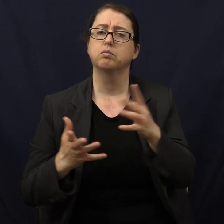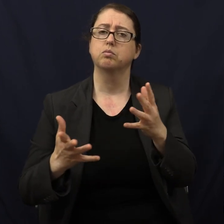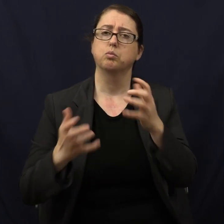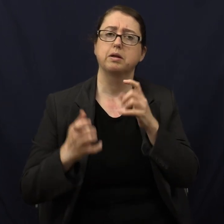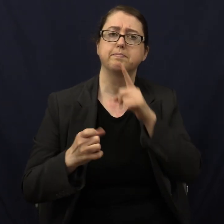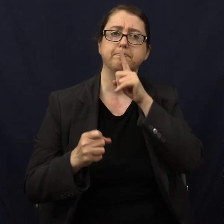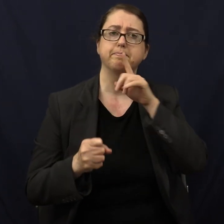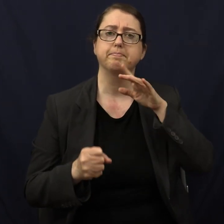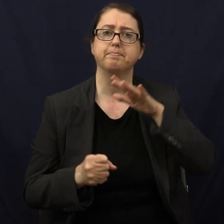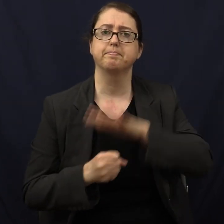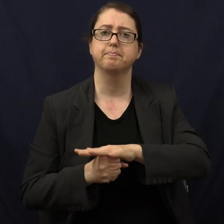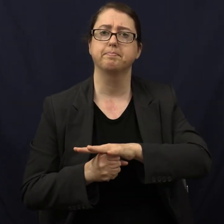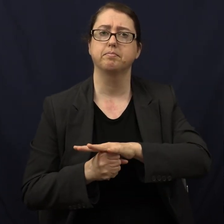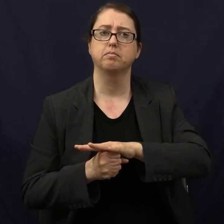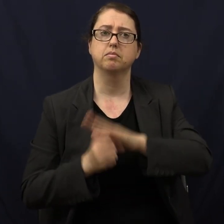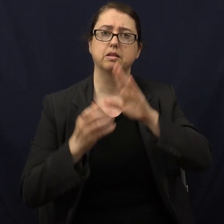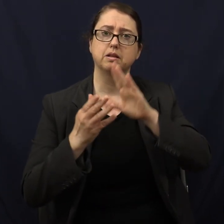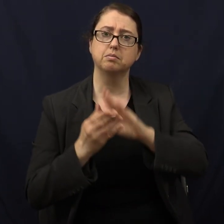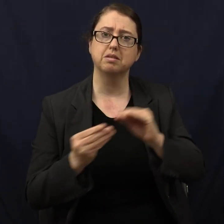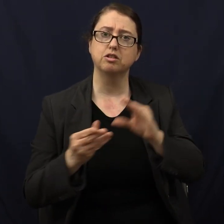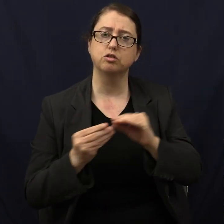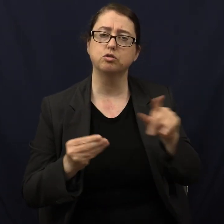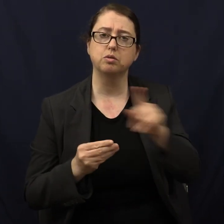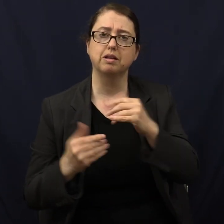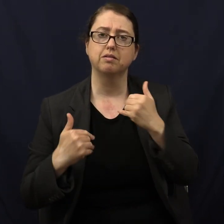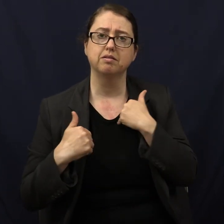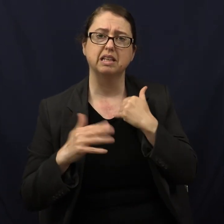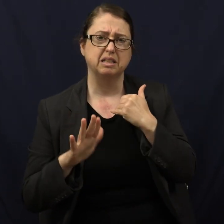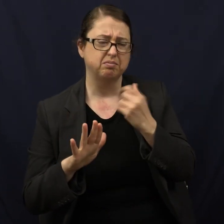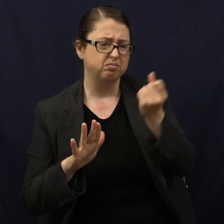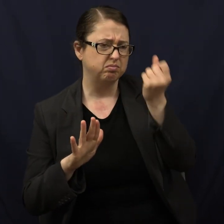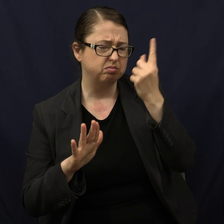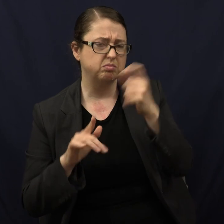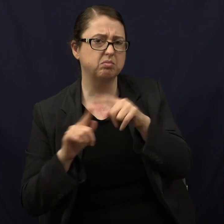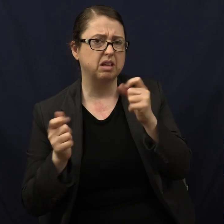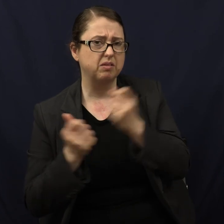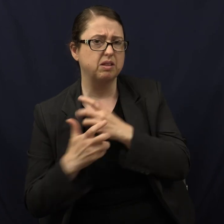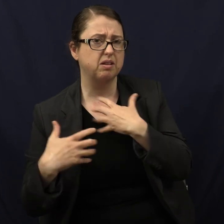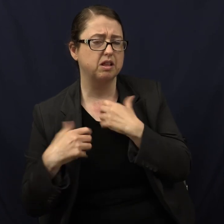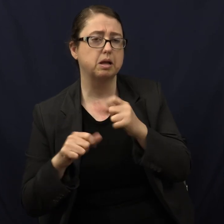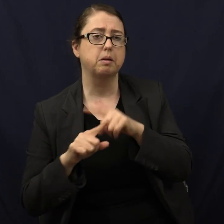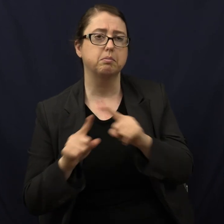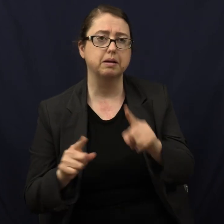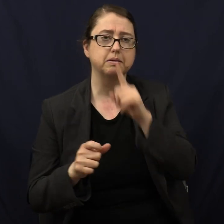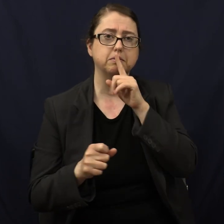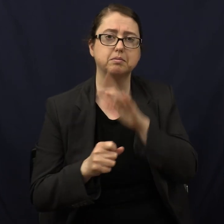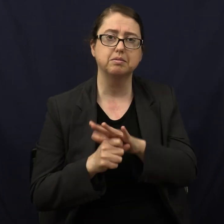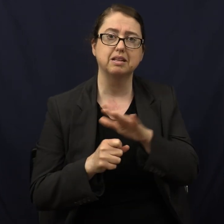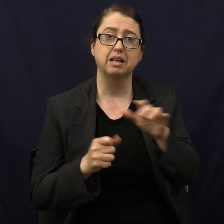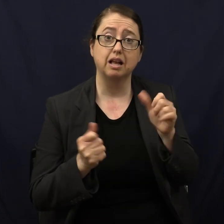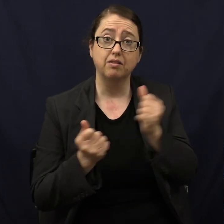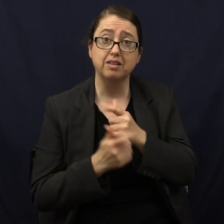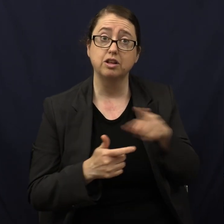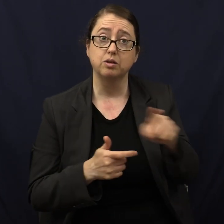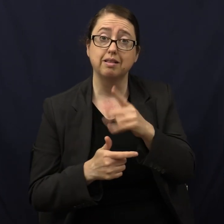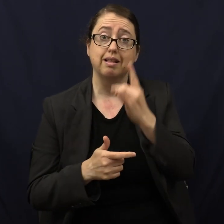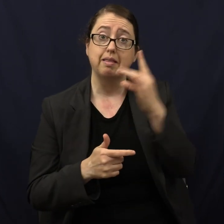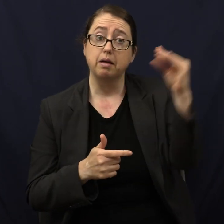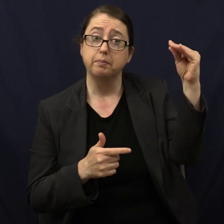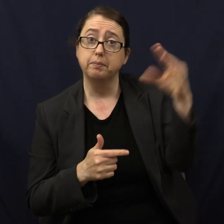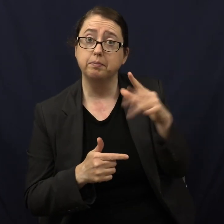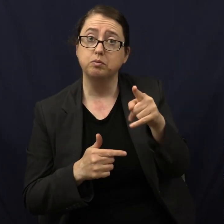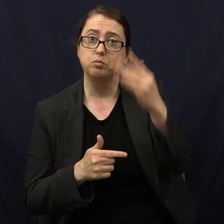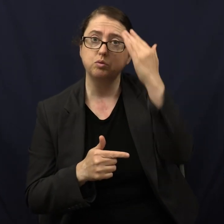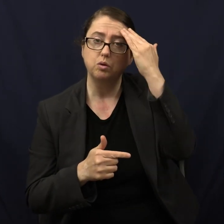commit to the message that you have? I'm not saying you know everything about health, but just commit to live the life that you know. Would you like to do that?